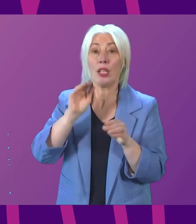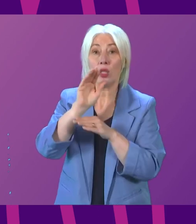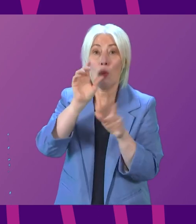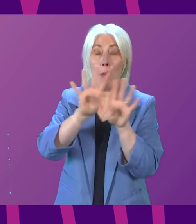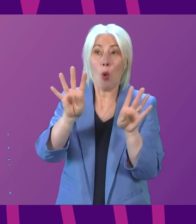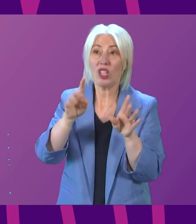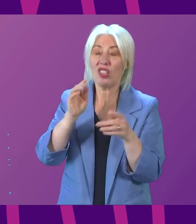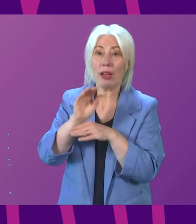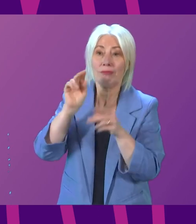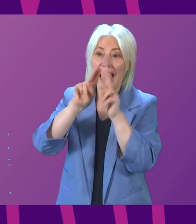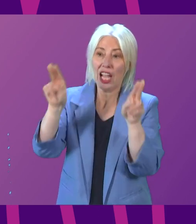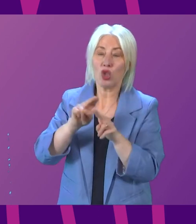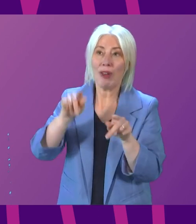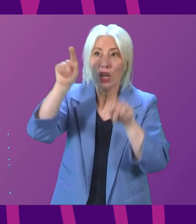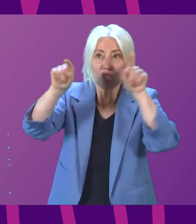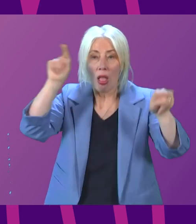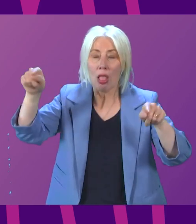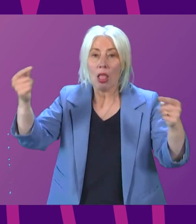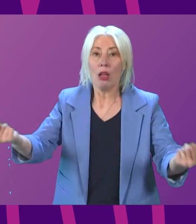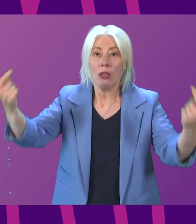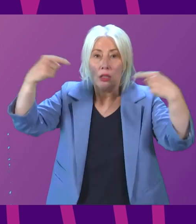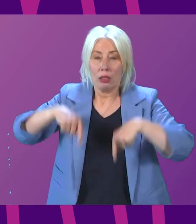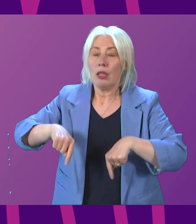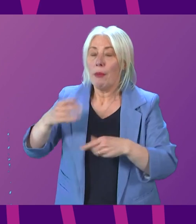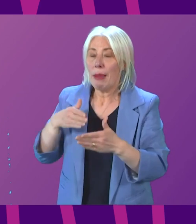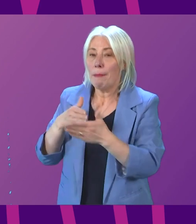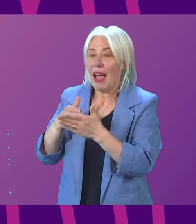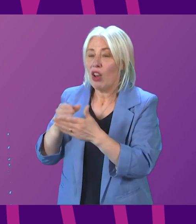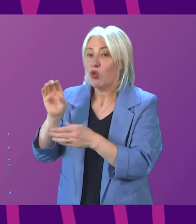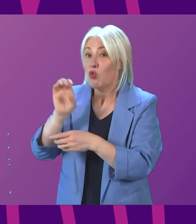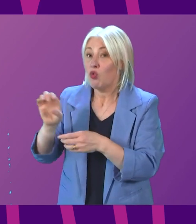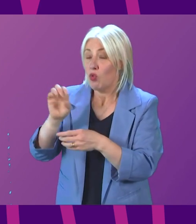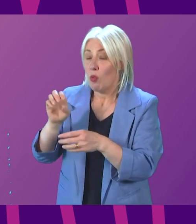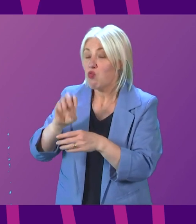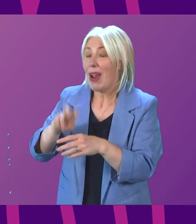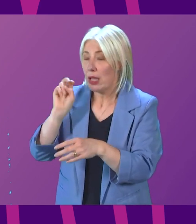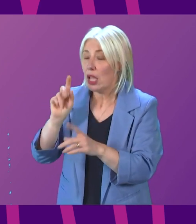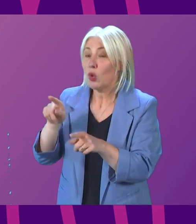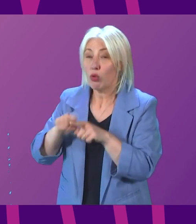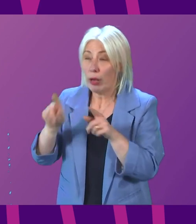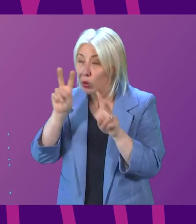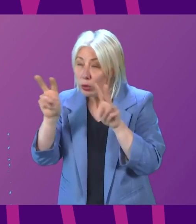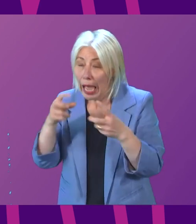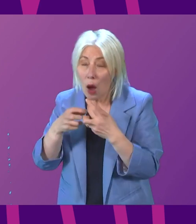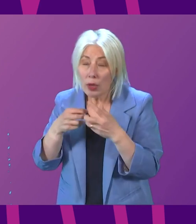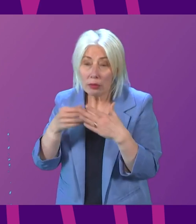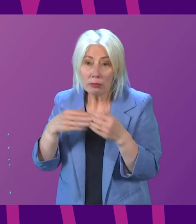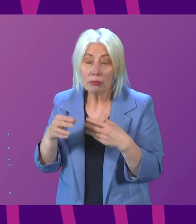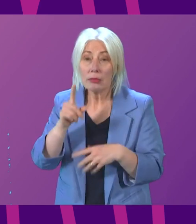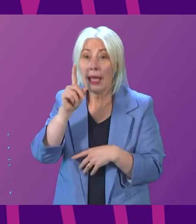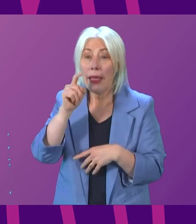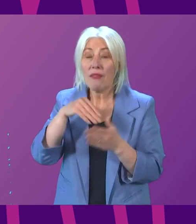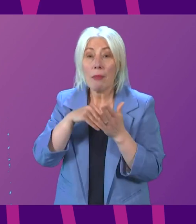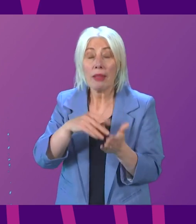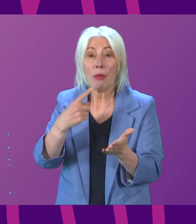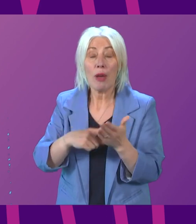recruitment to try and overcome the barriers that Brexit has put in our way. We are also investing £11 million in international